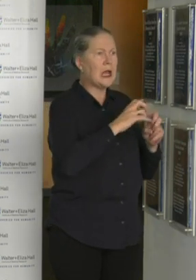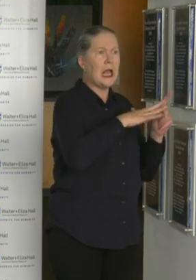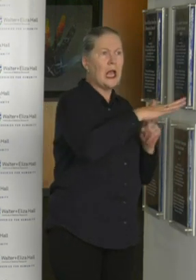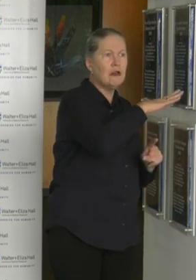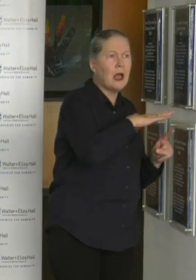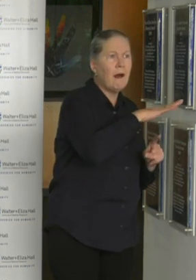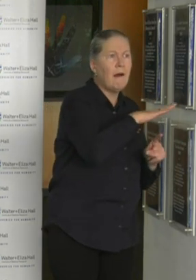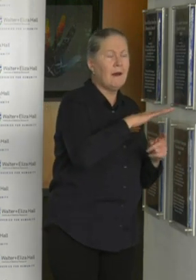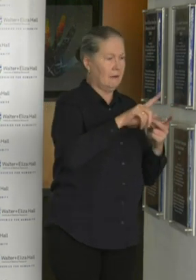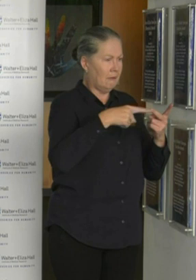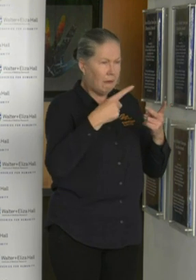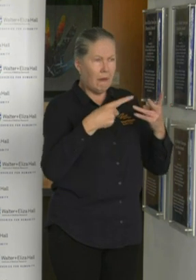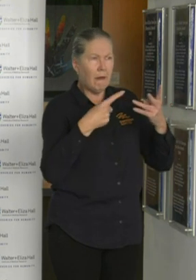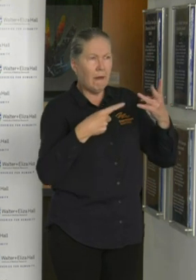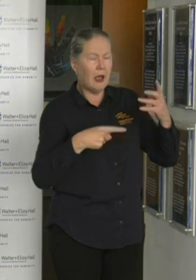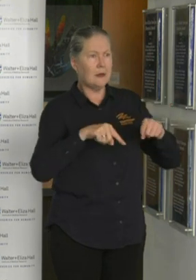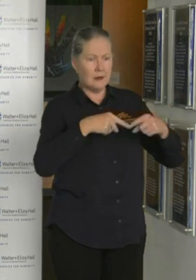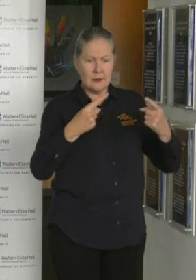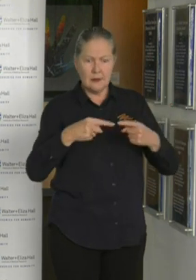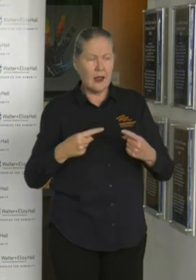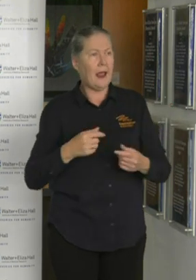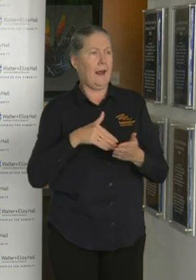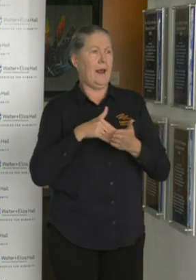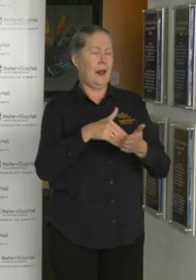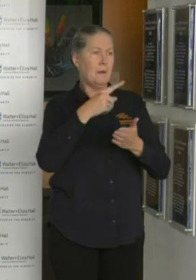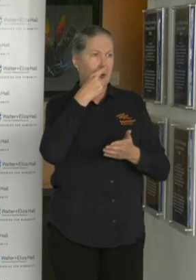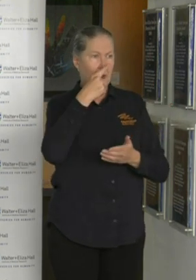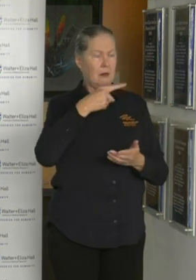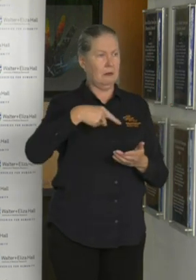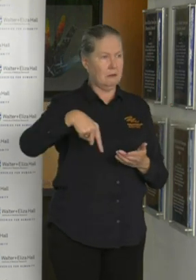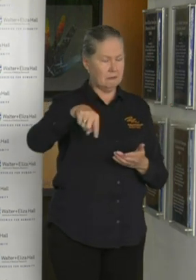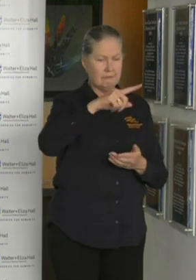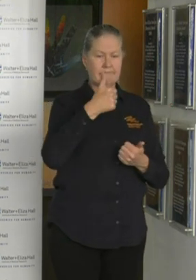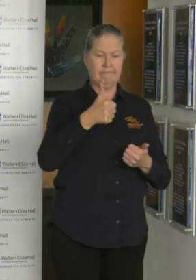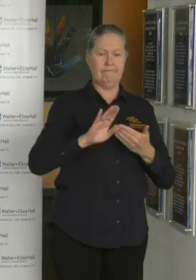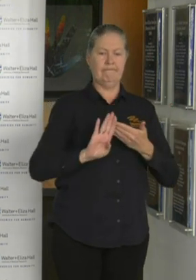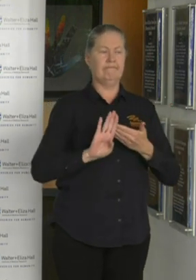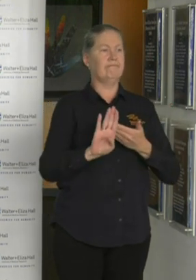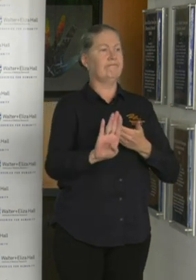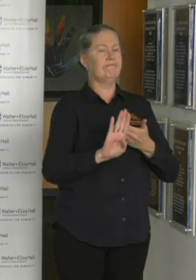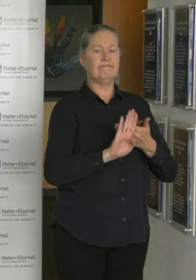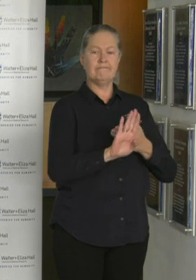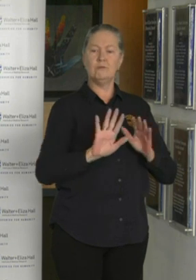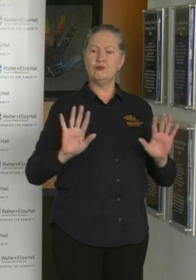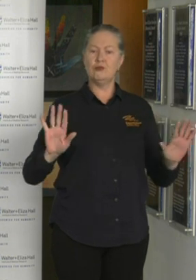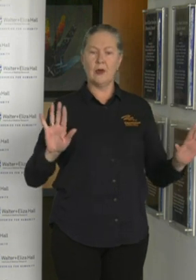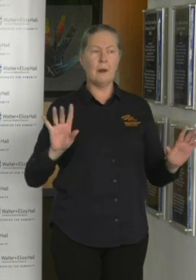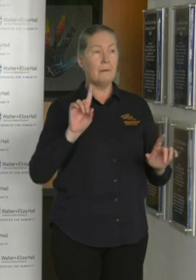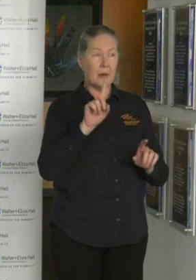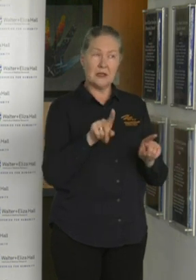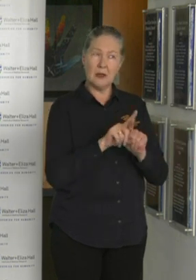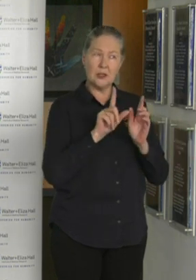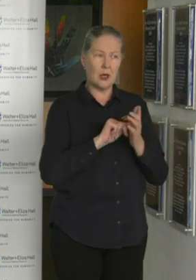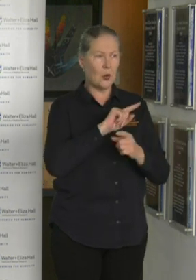systems have developed ways of people keeping their distance. And in particular, respect our seniors.